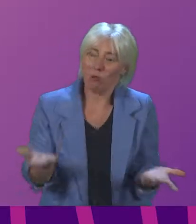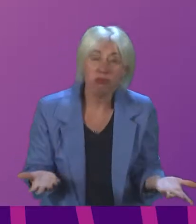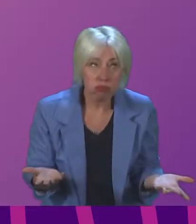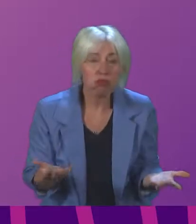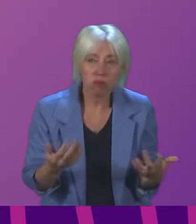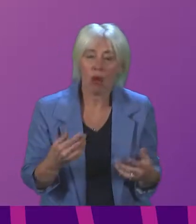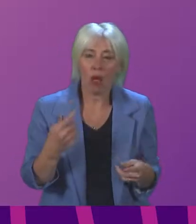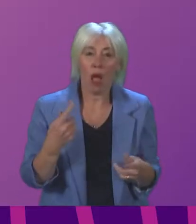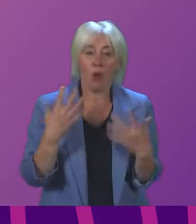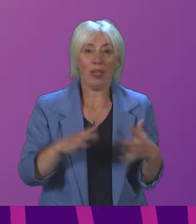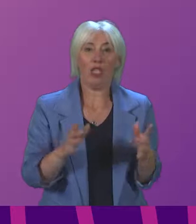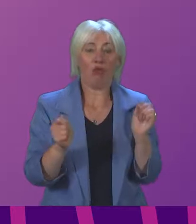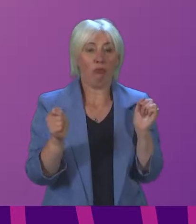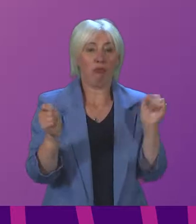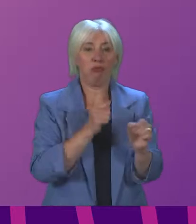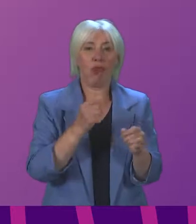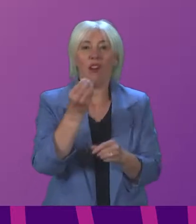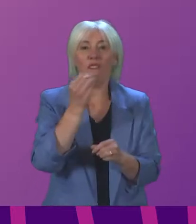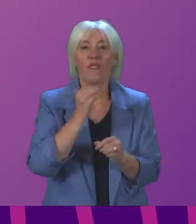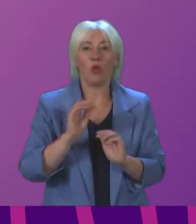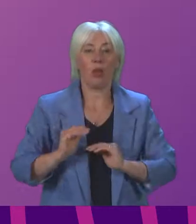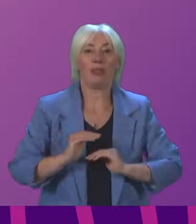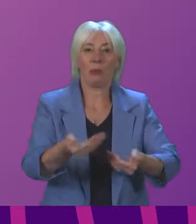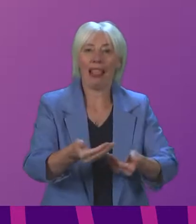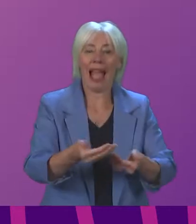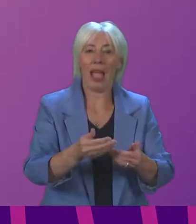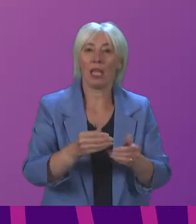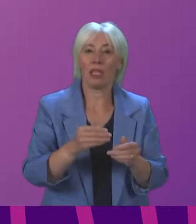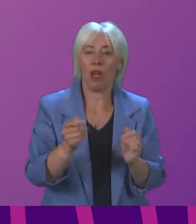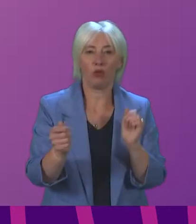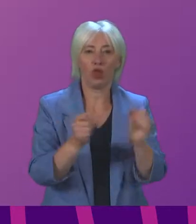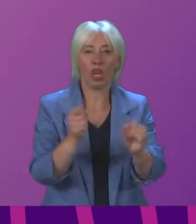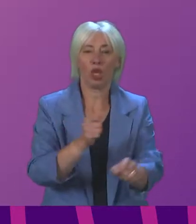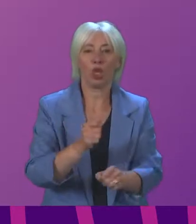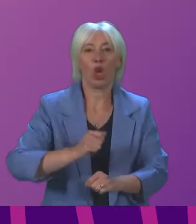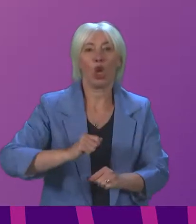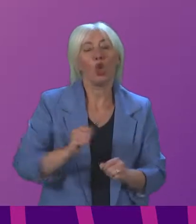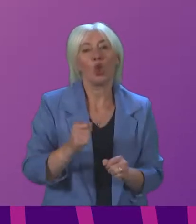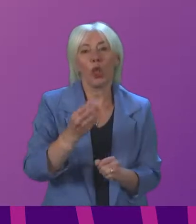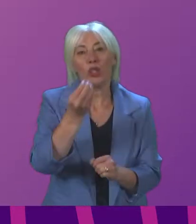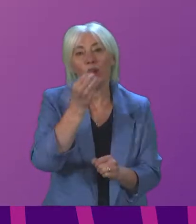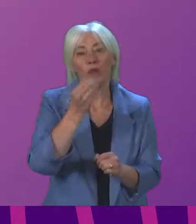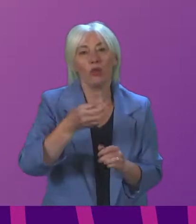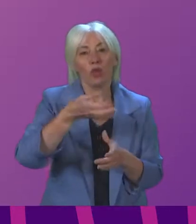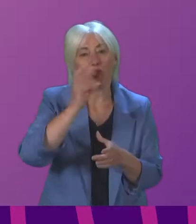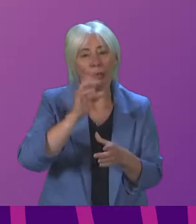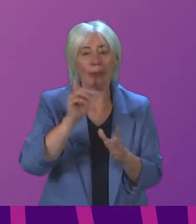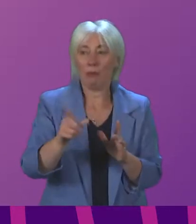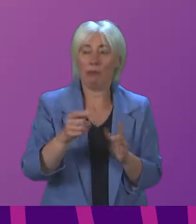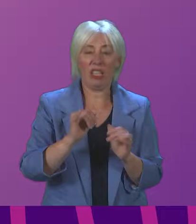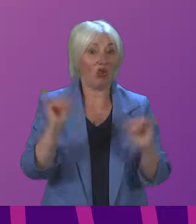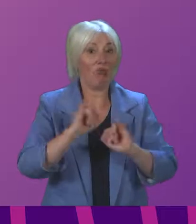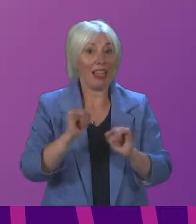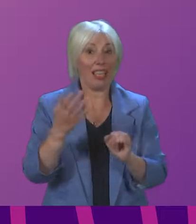urgent transformation of our food supply chain is required. Scotland Food and Drink admits it has on a crisis footing as a result of the pandemic